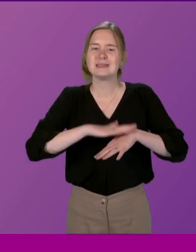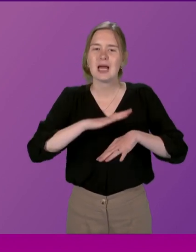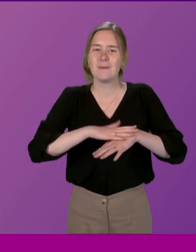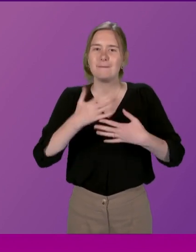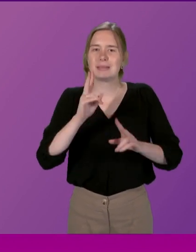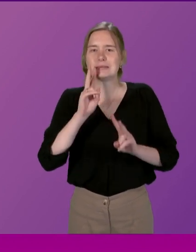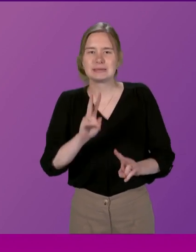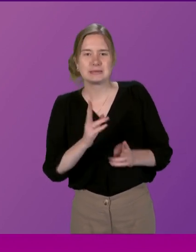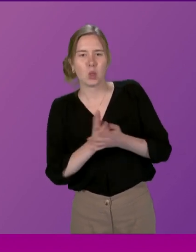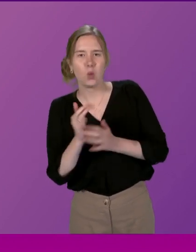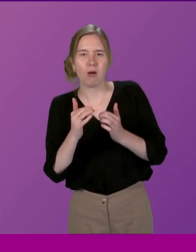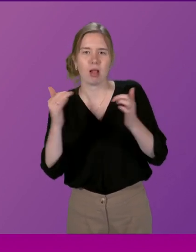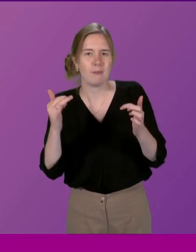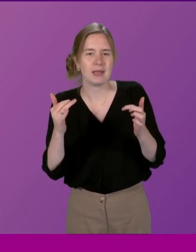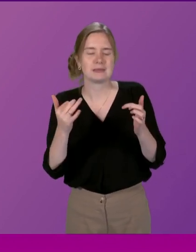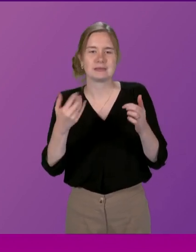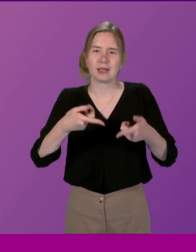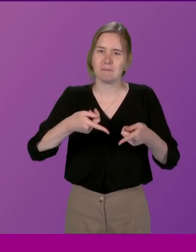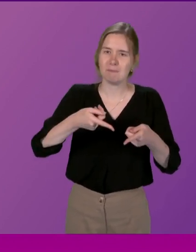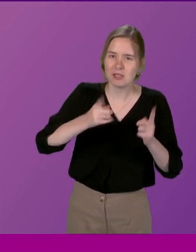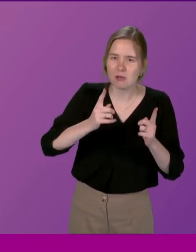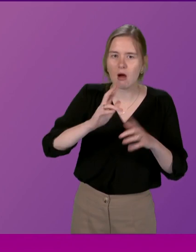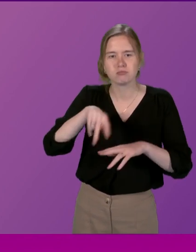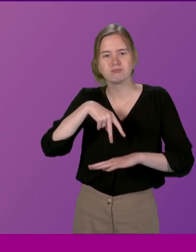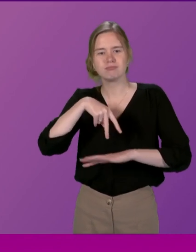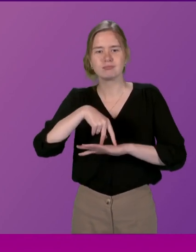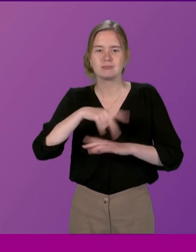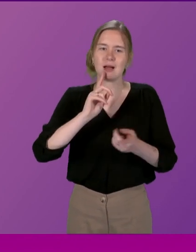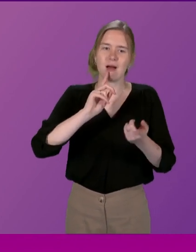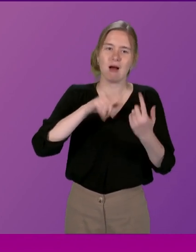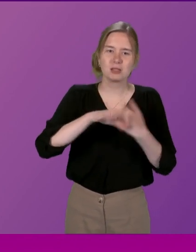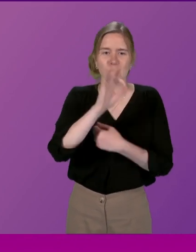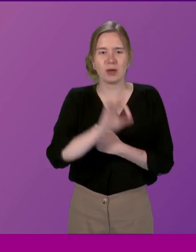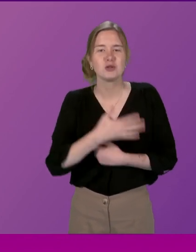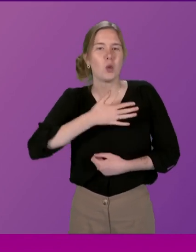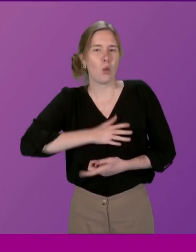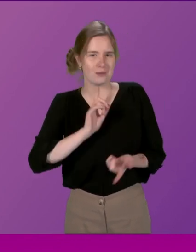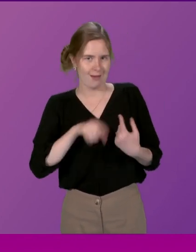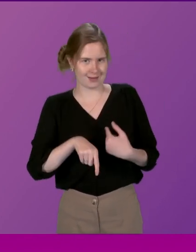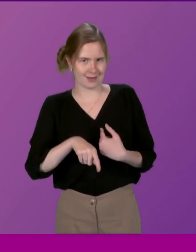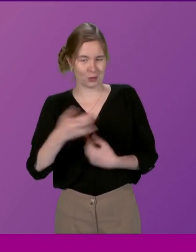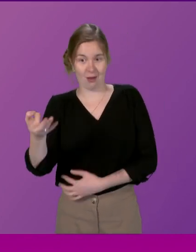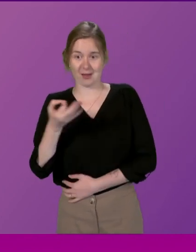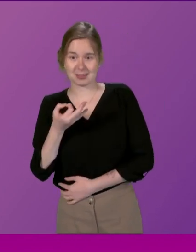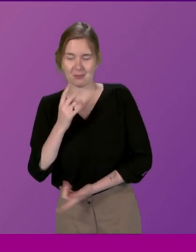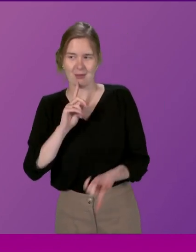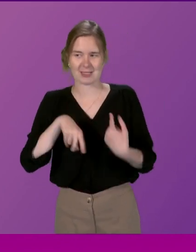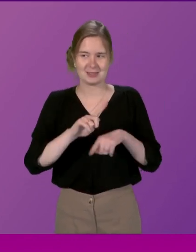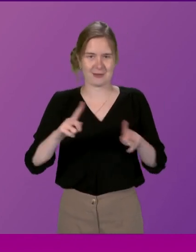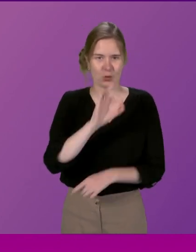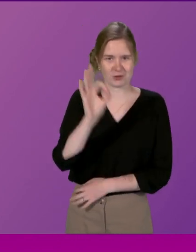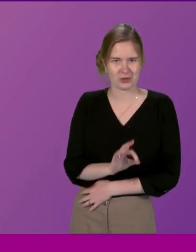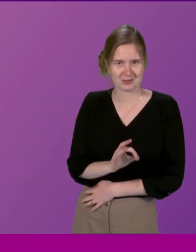we seen in this Parliament a minister stand up and answer the question they want to answer, not the one that's been asked?